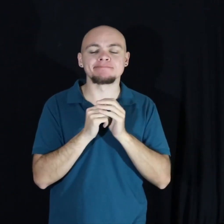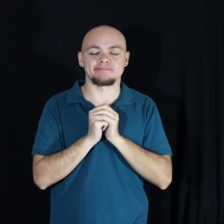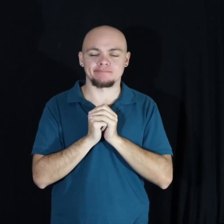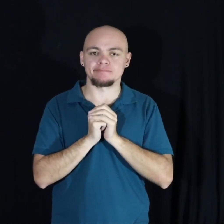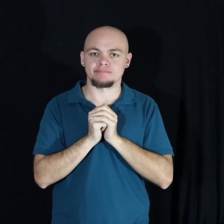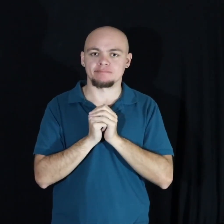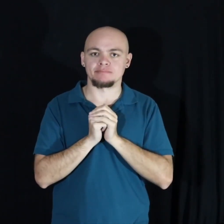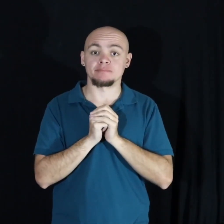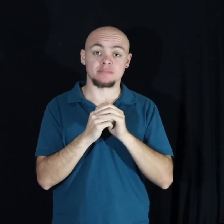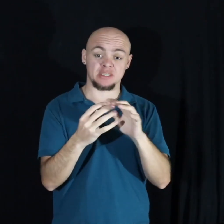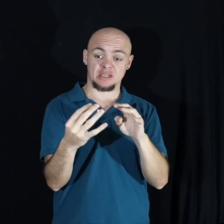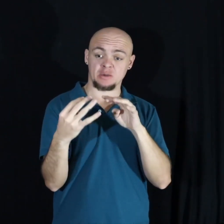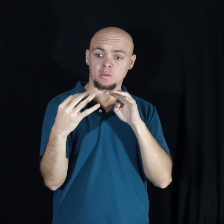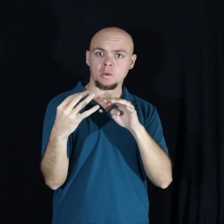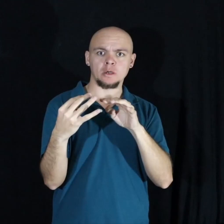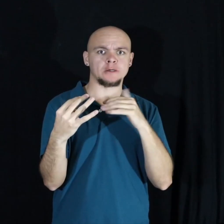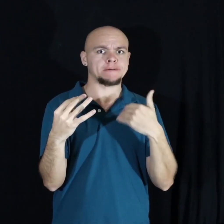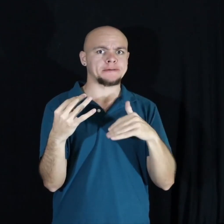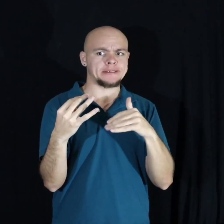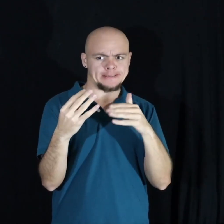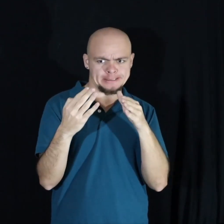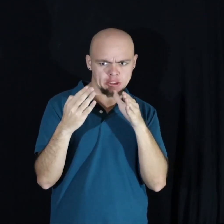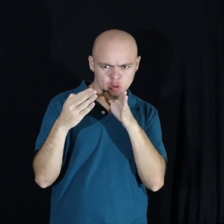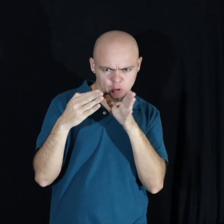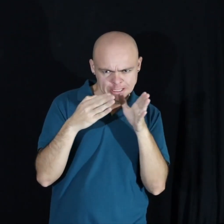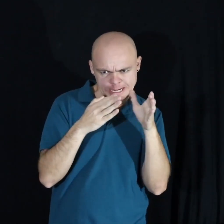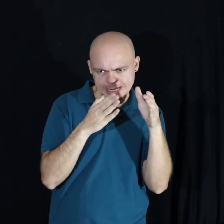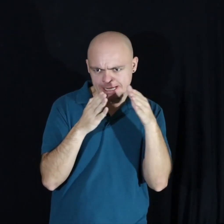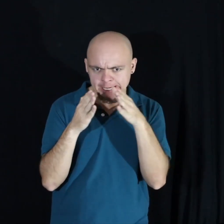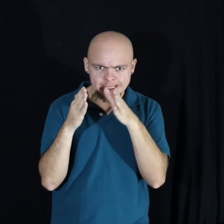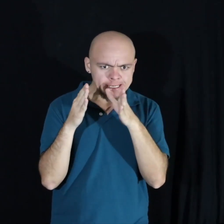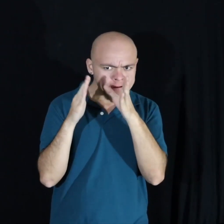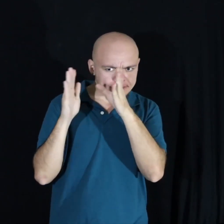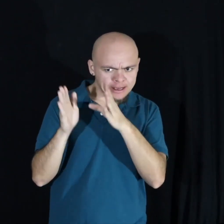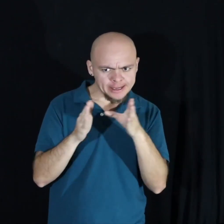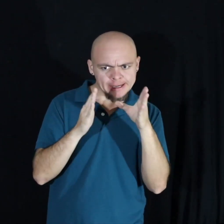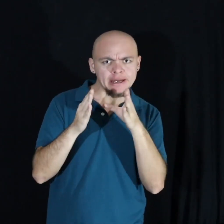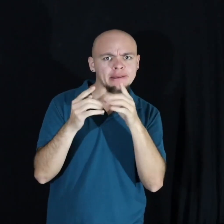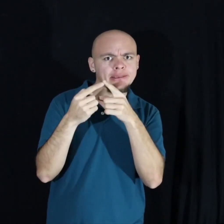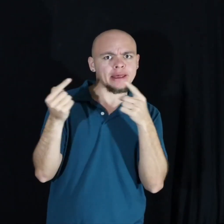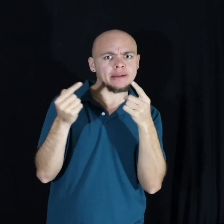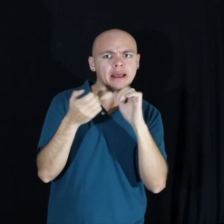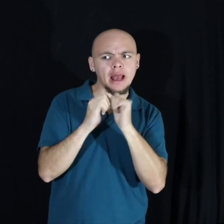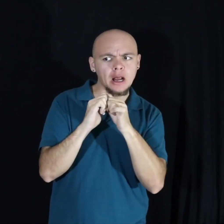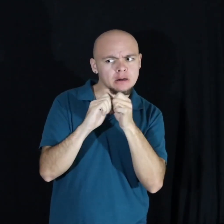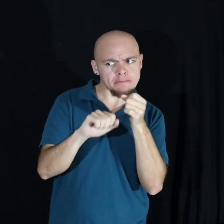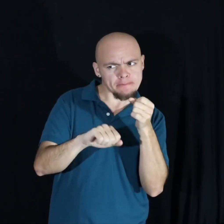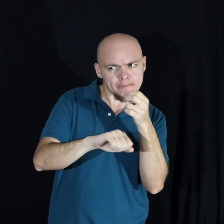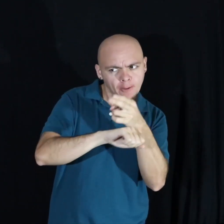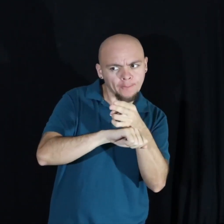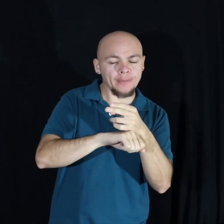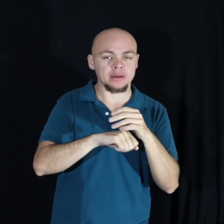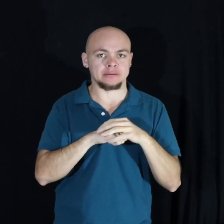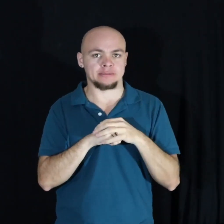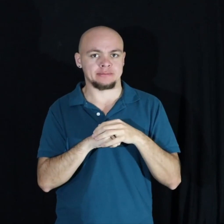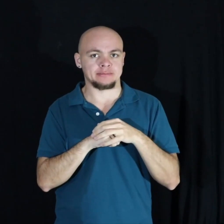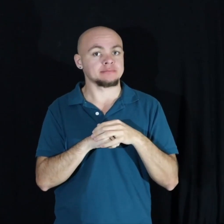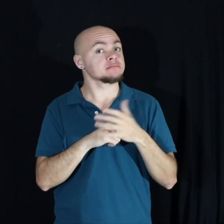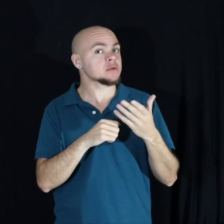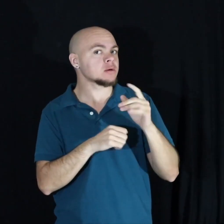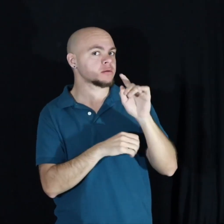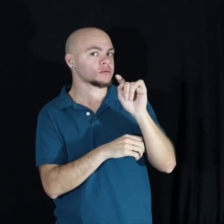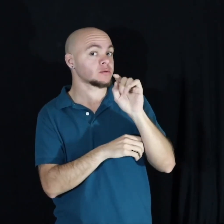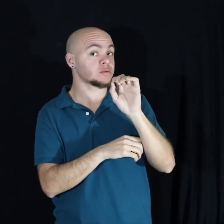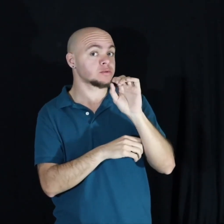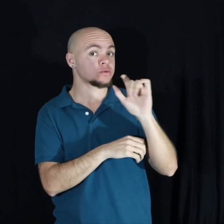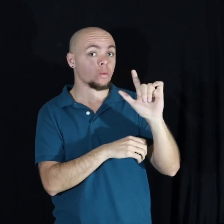In war, a place of strategizing, finding ways to combat the enemy. Or a tool for